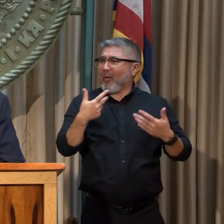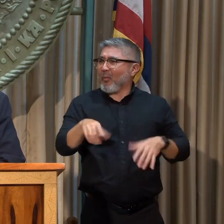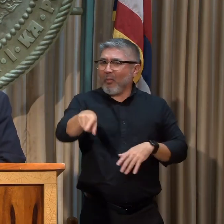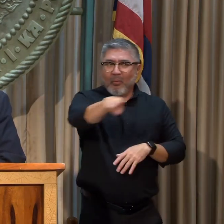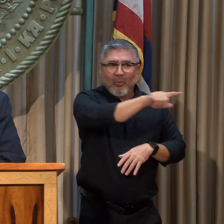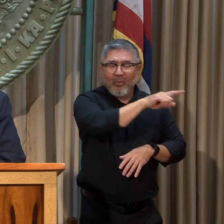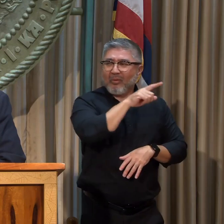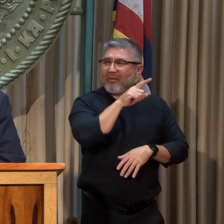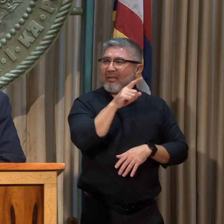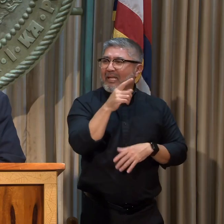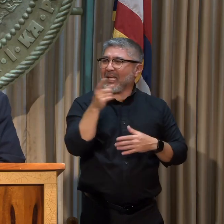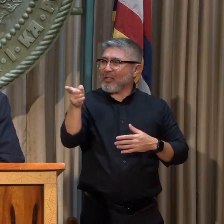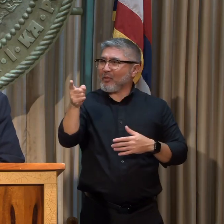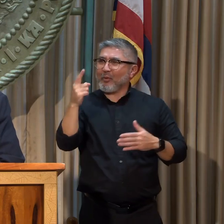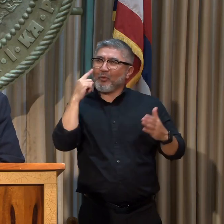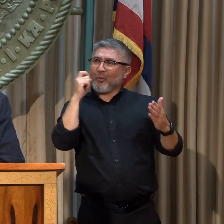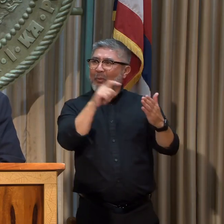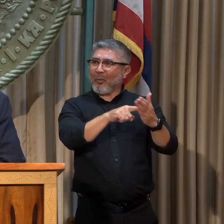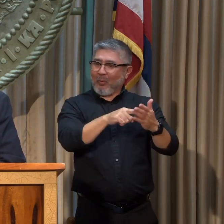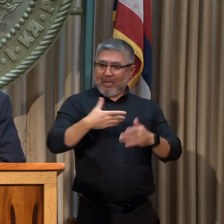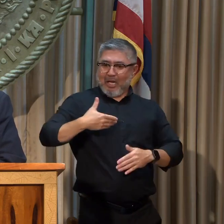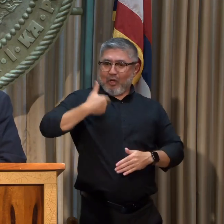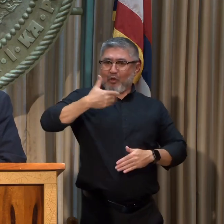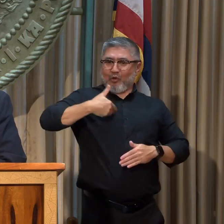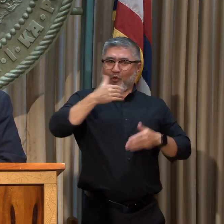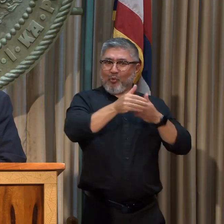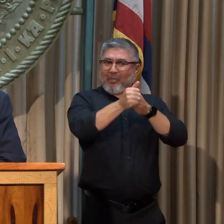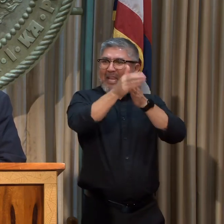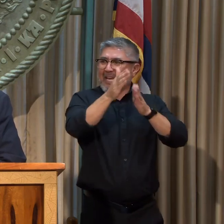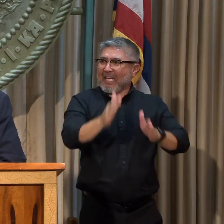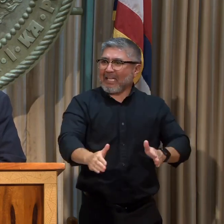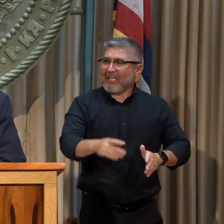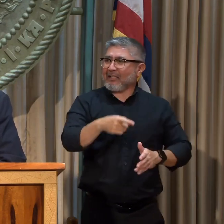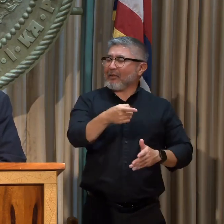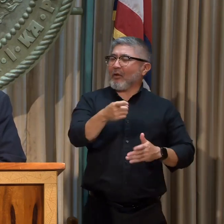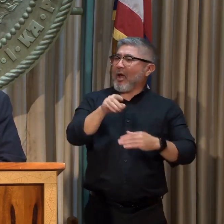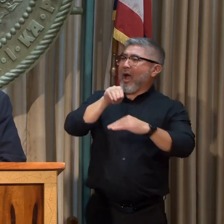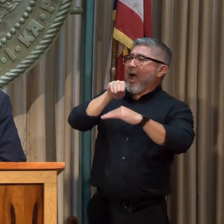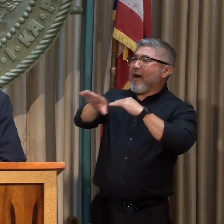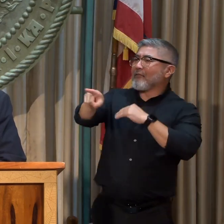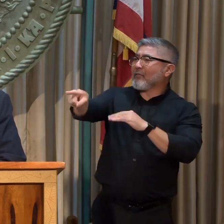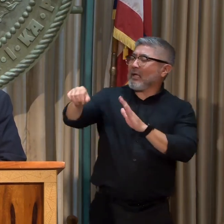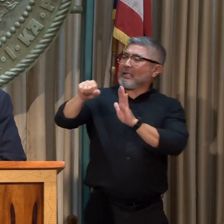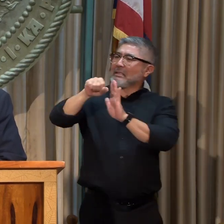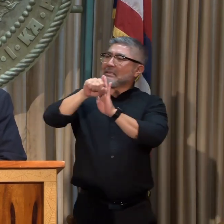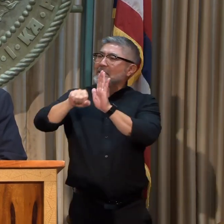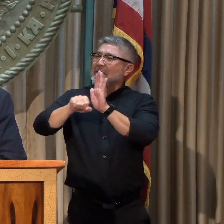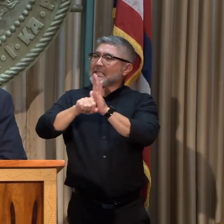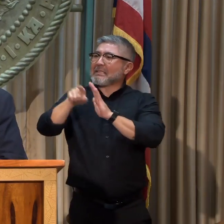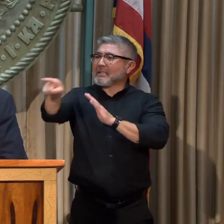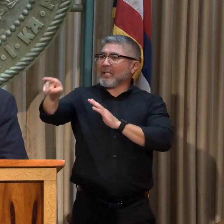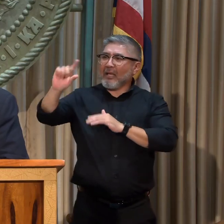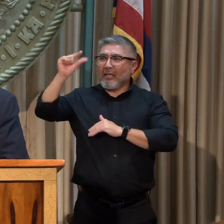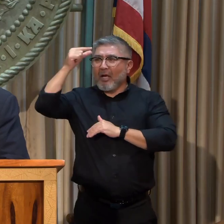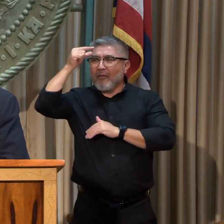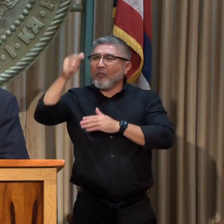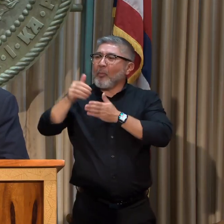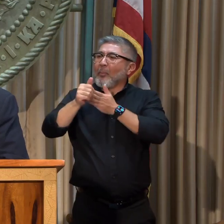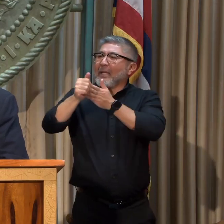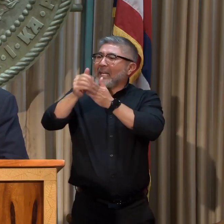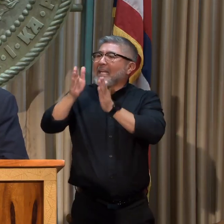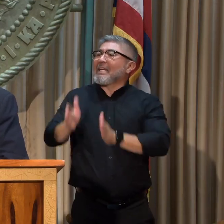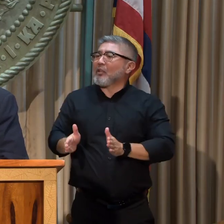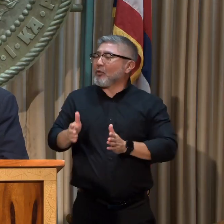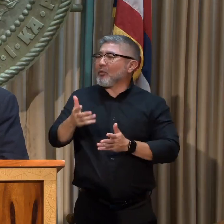and leaders striving to change the status quo reflect on the current state of leadership? might be a question